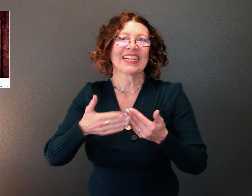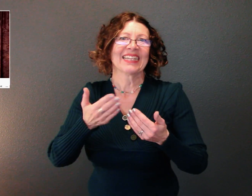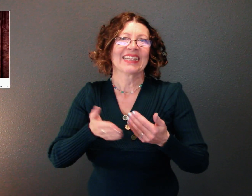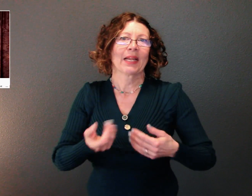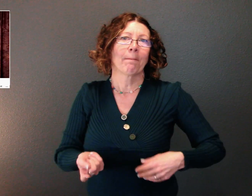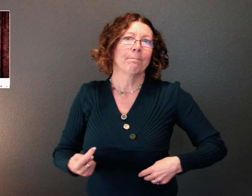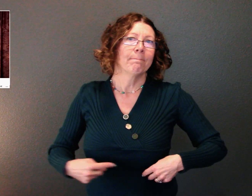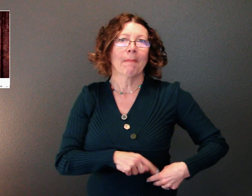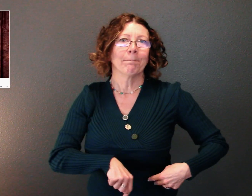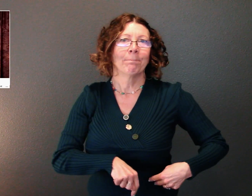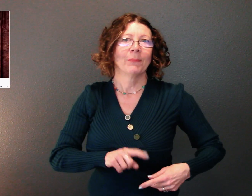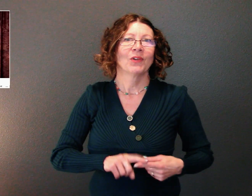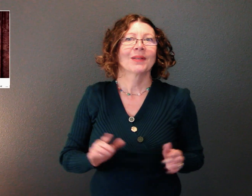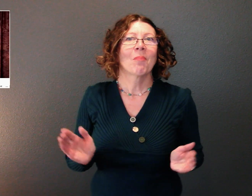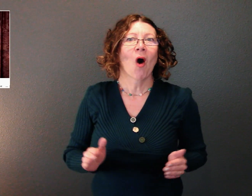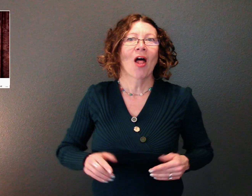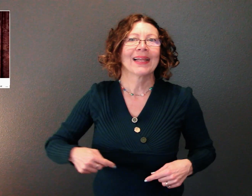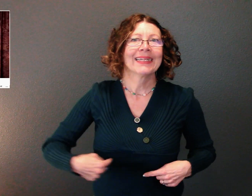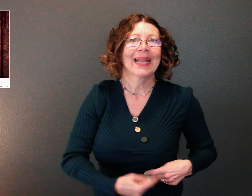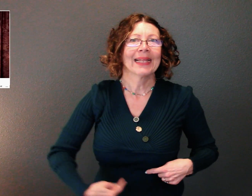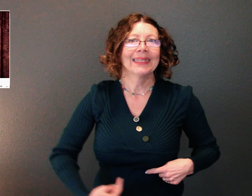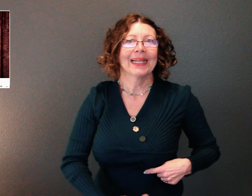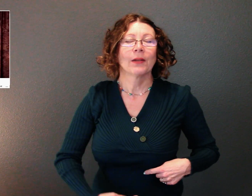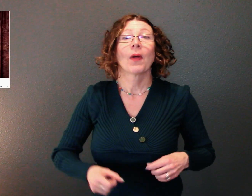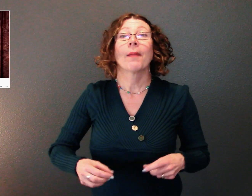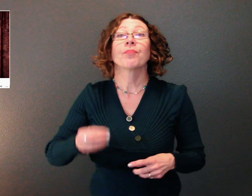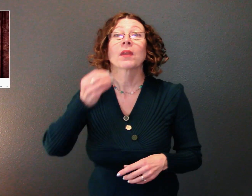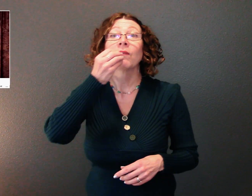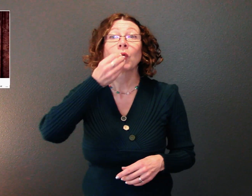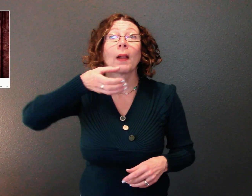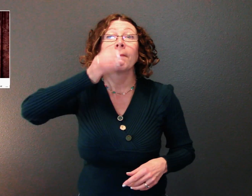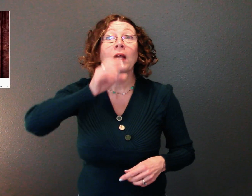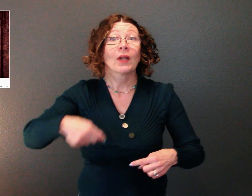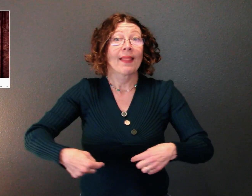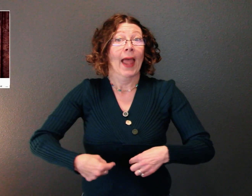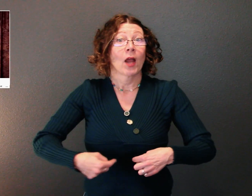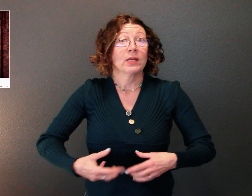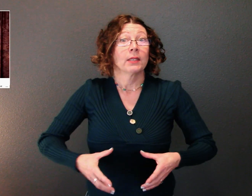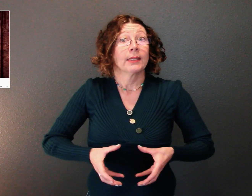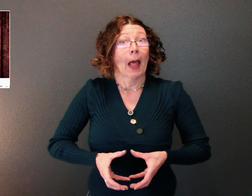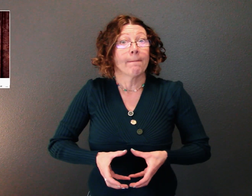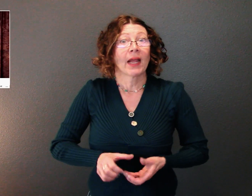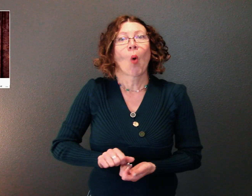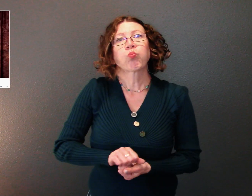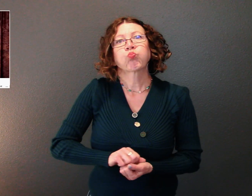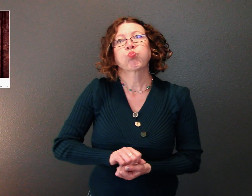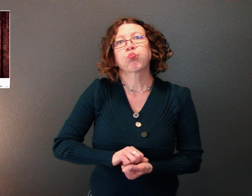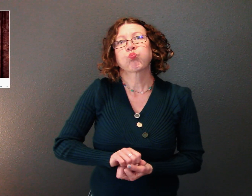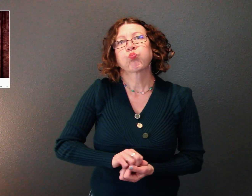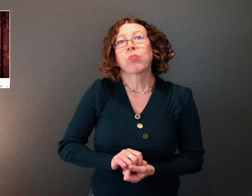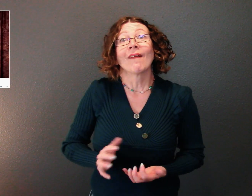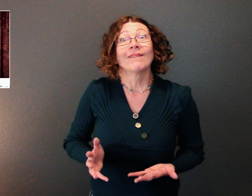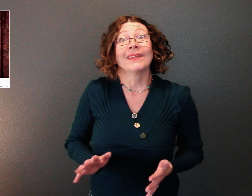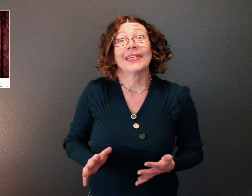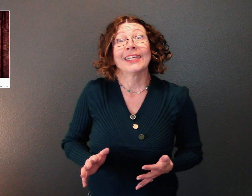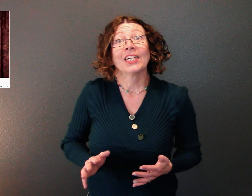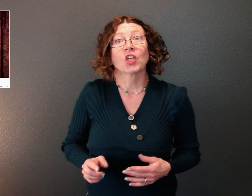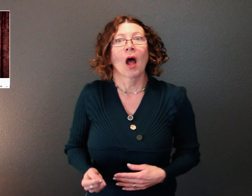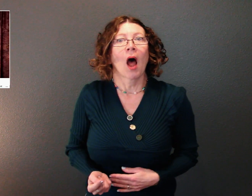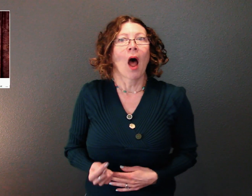more readily. After food and beverages have spent time in your stomach they then leave the stomach and enter the largest portion of